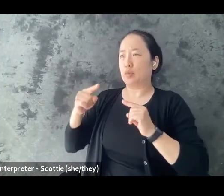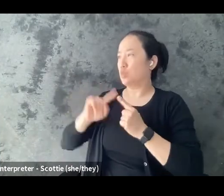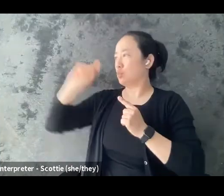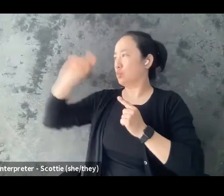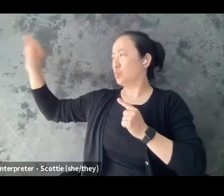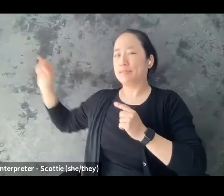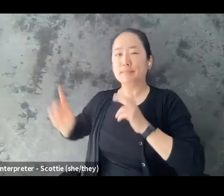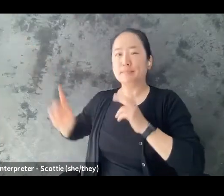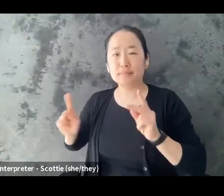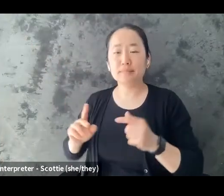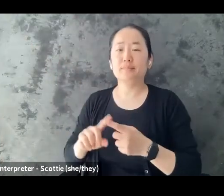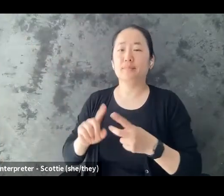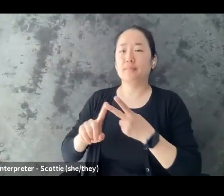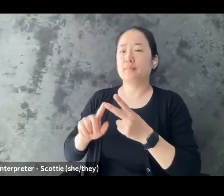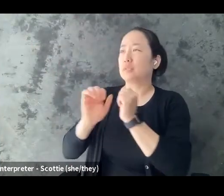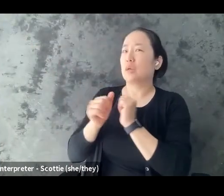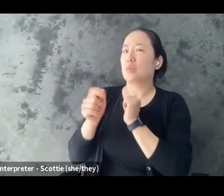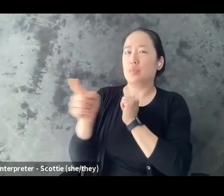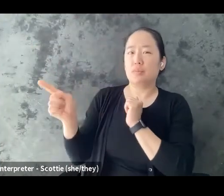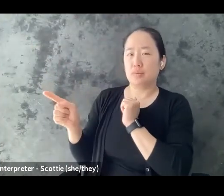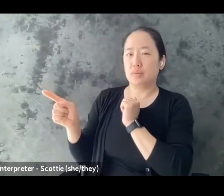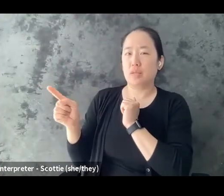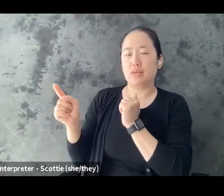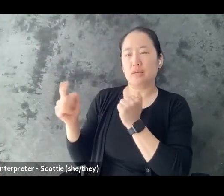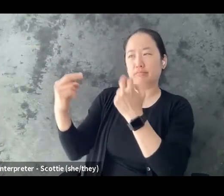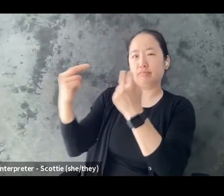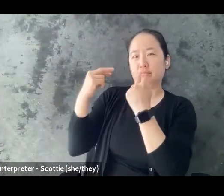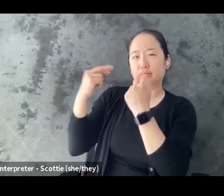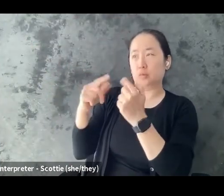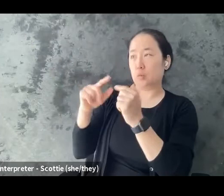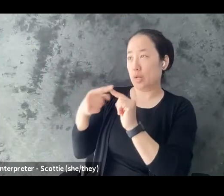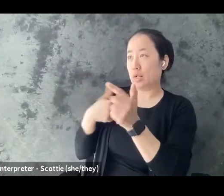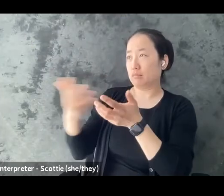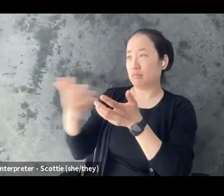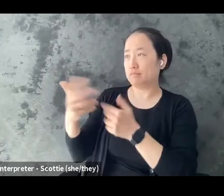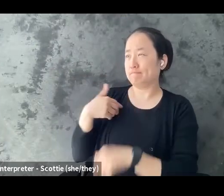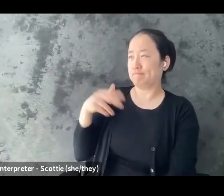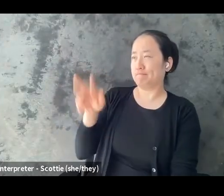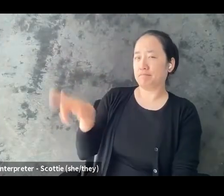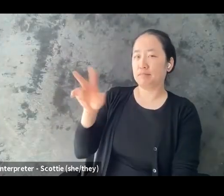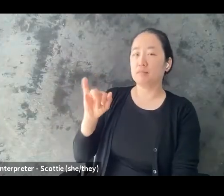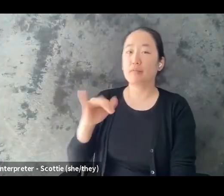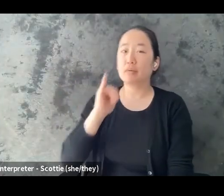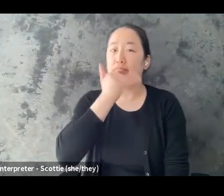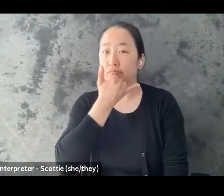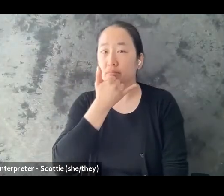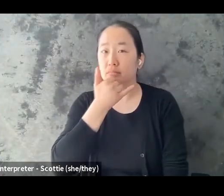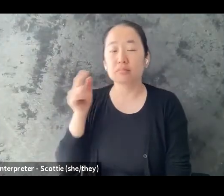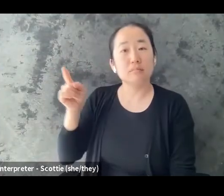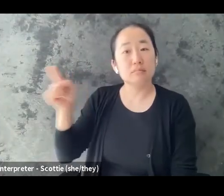they indicate how they view me to myself of if i make a mistake are they you know saying oh